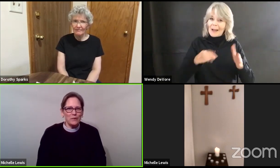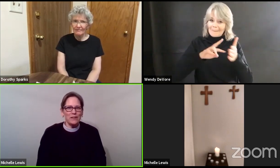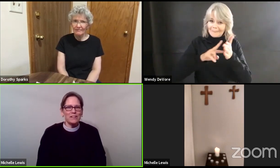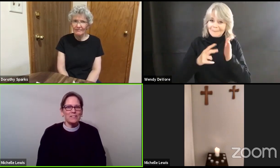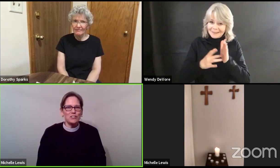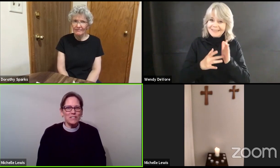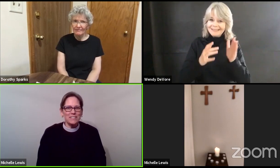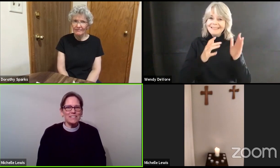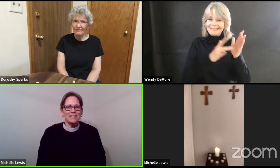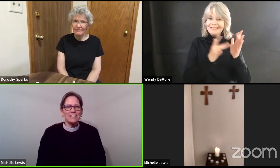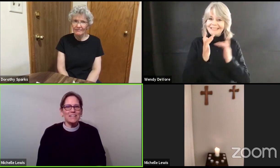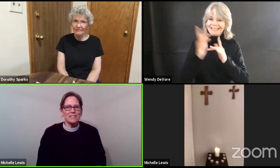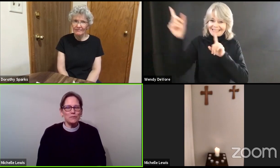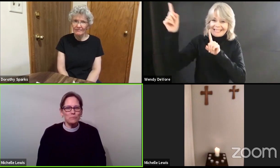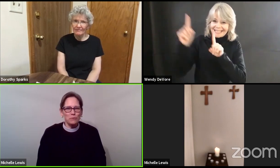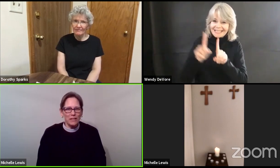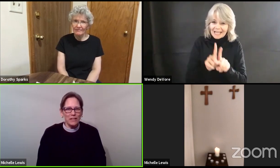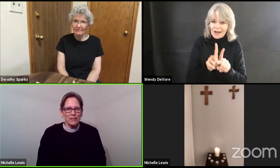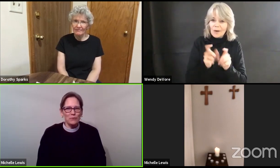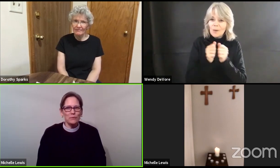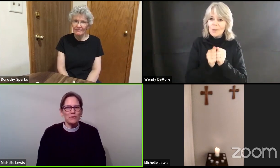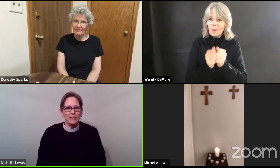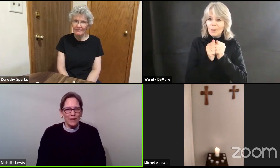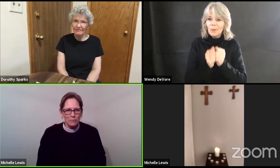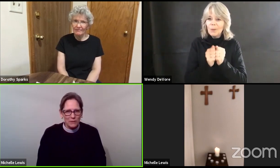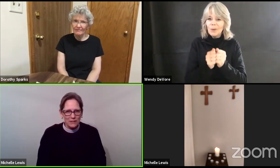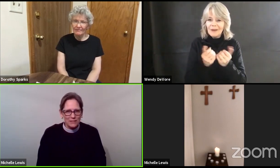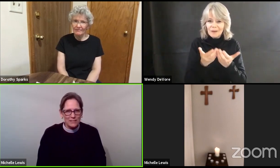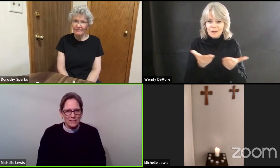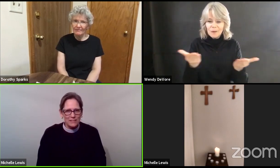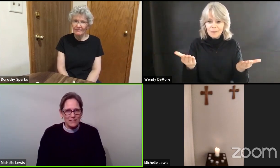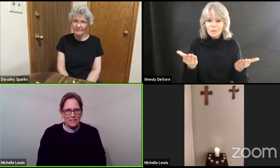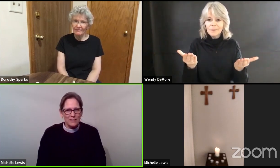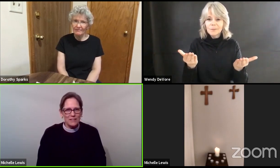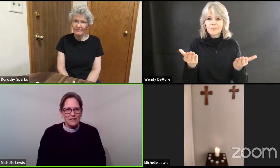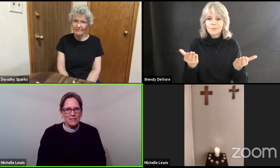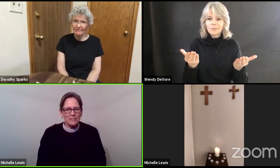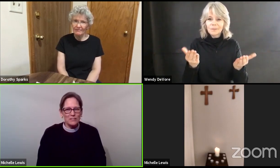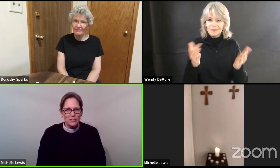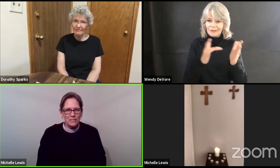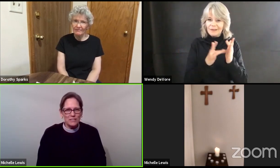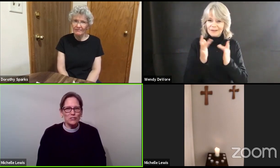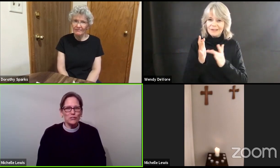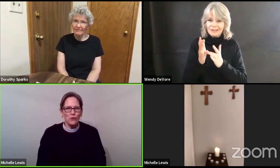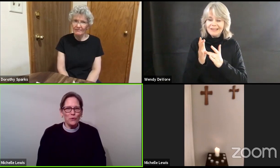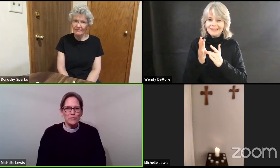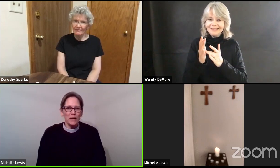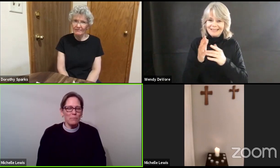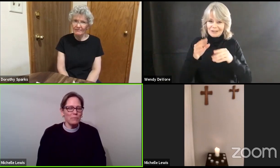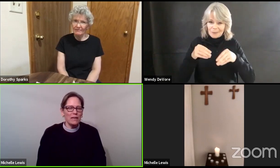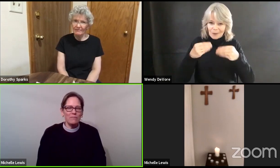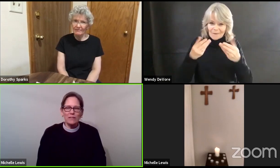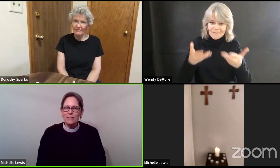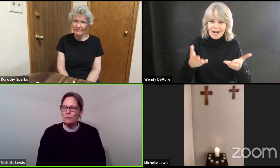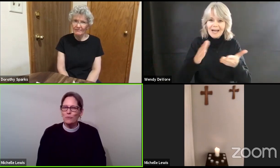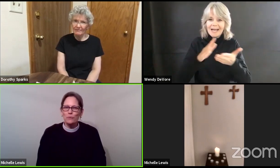Jesus is bringing you peace Jesus shows up even through